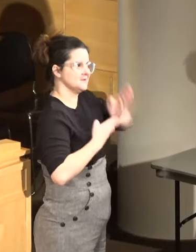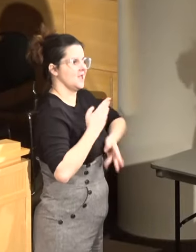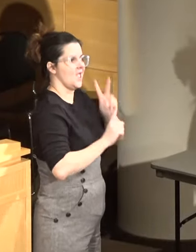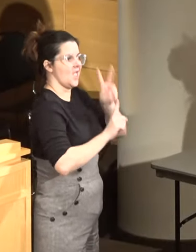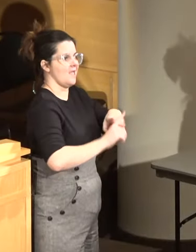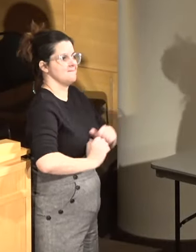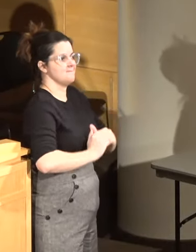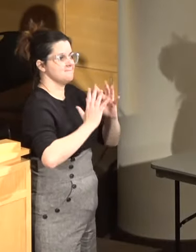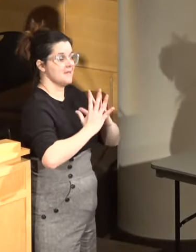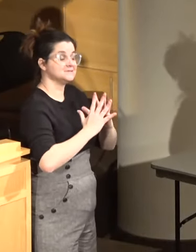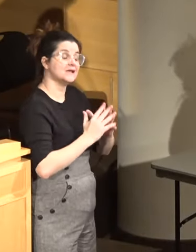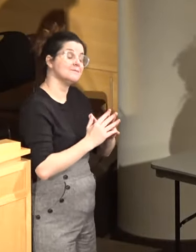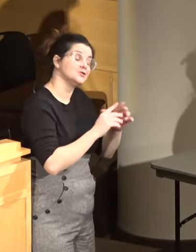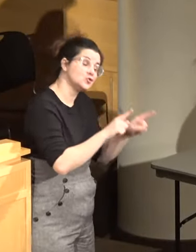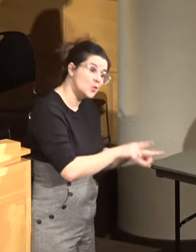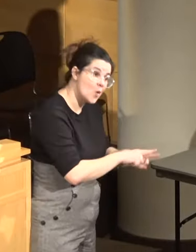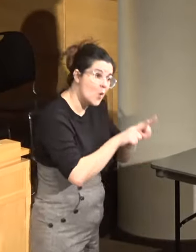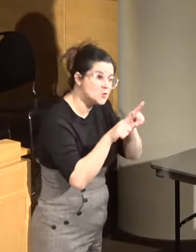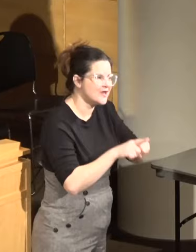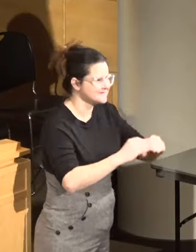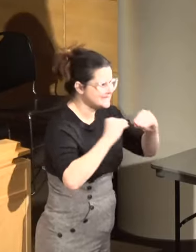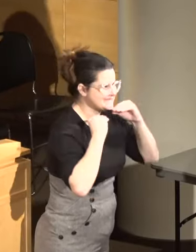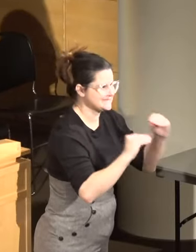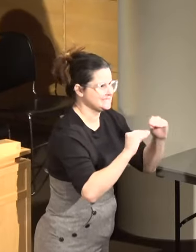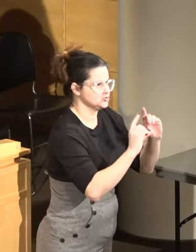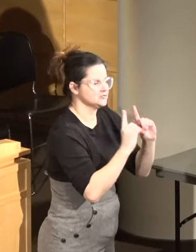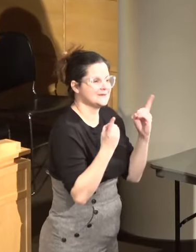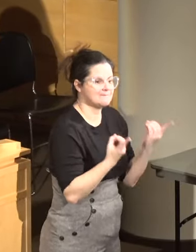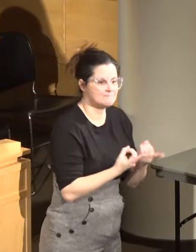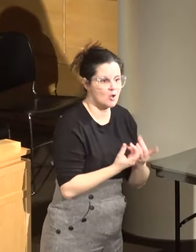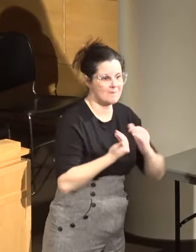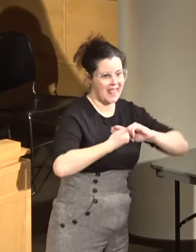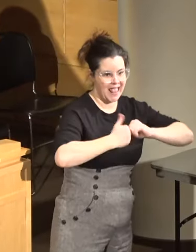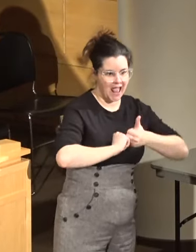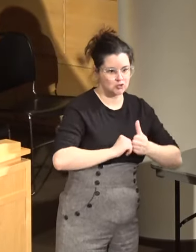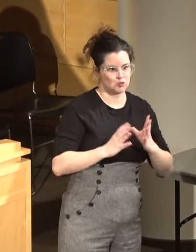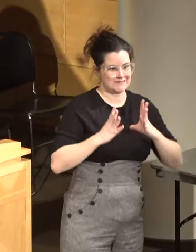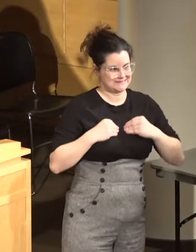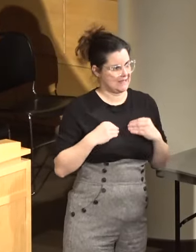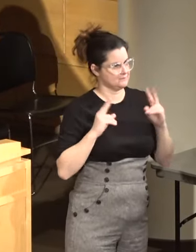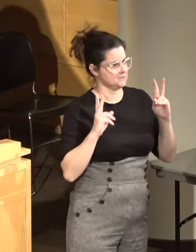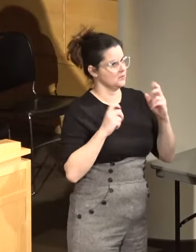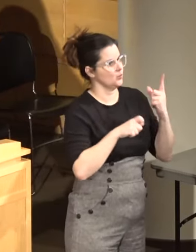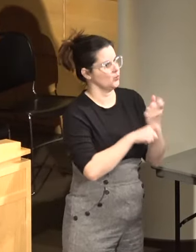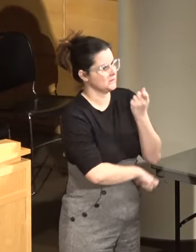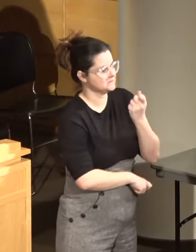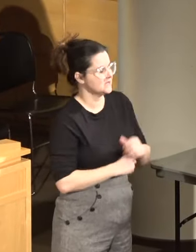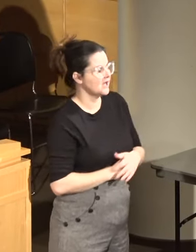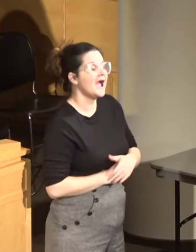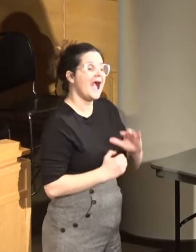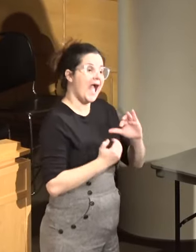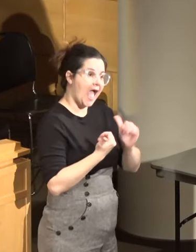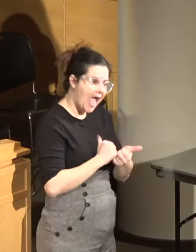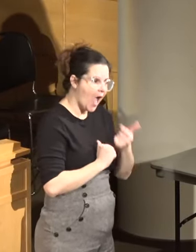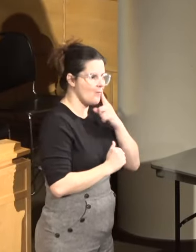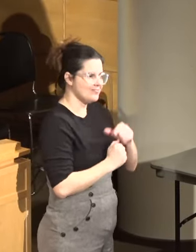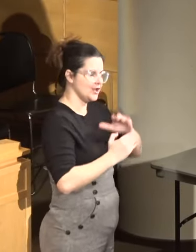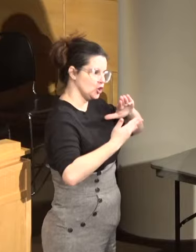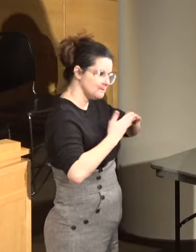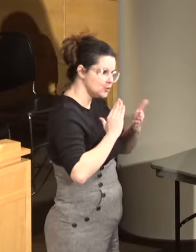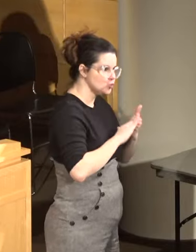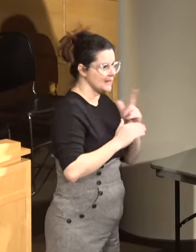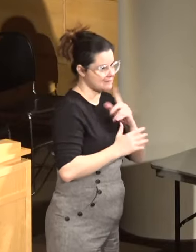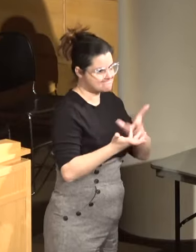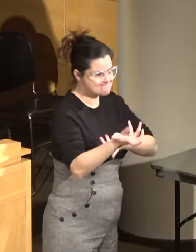But you also have to teach the department sometimes how to accept wins and how actually treating the community